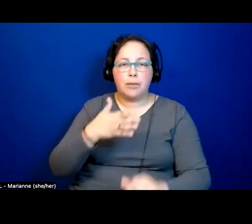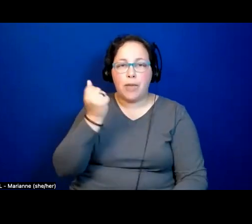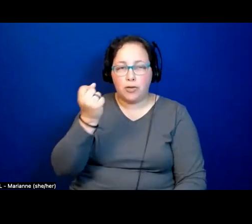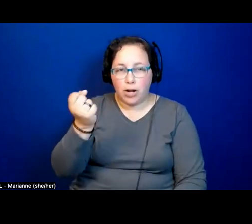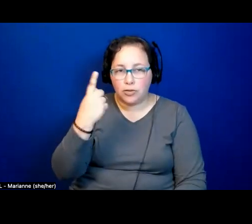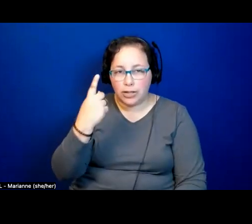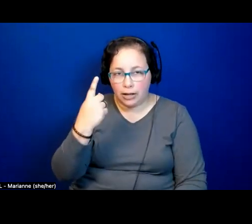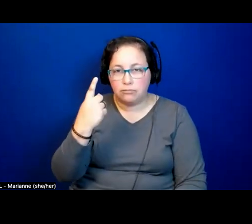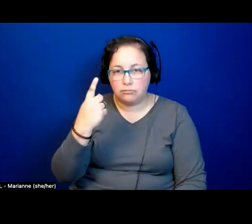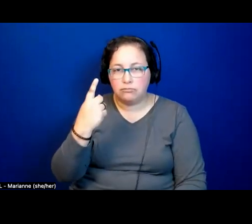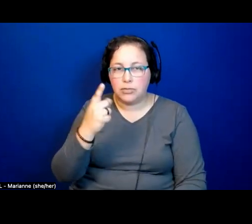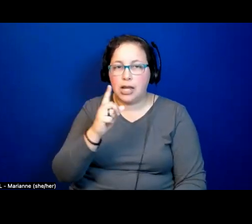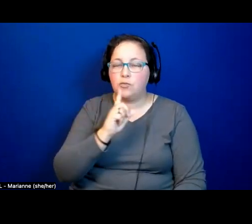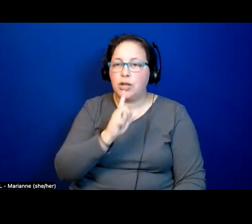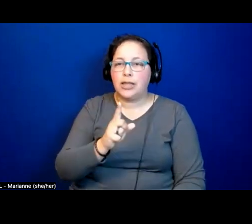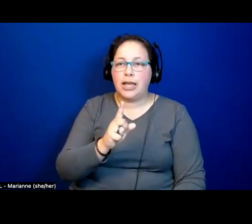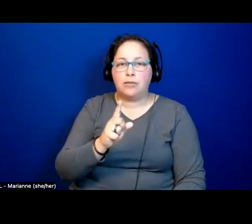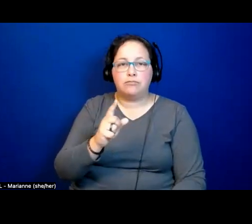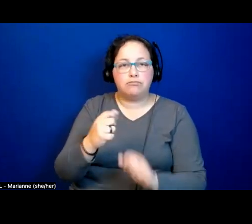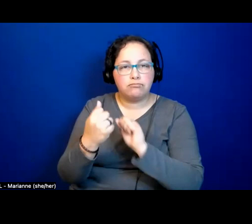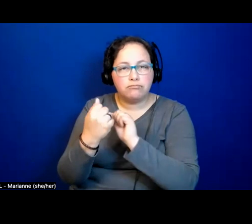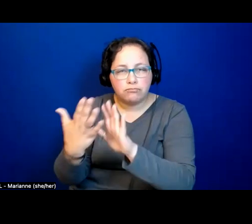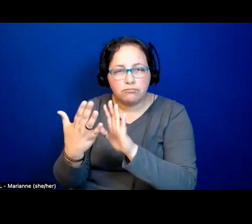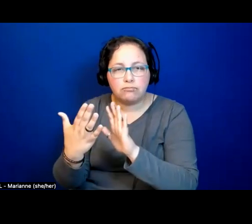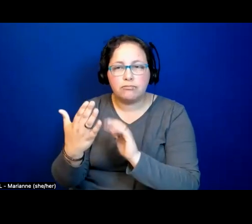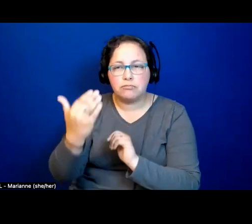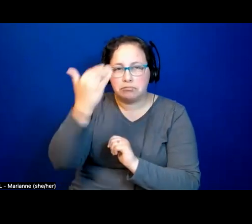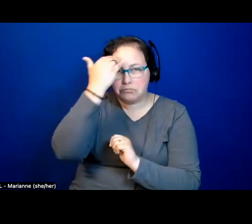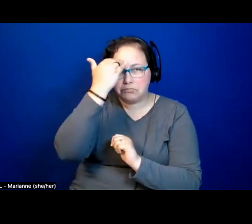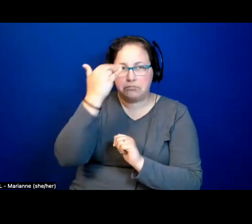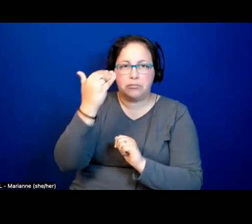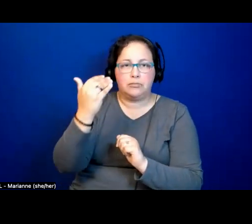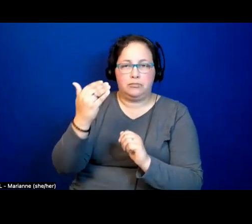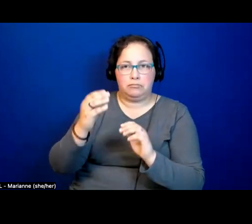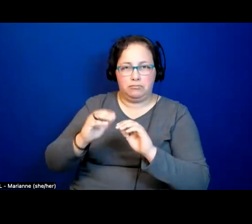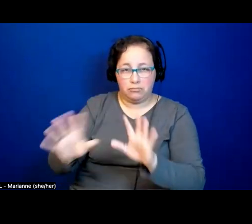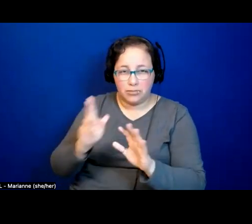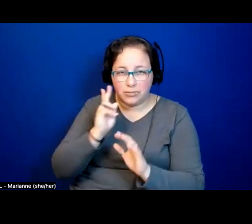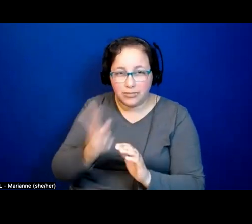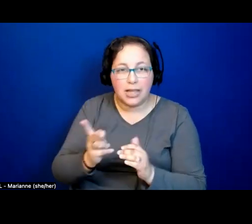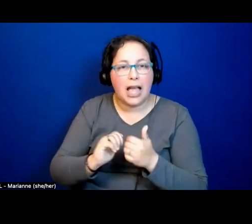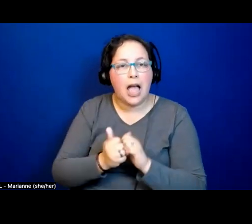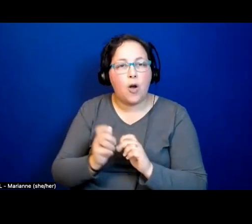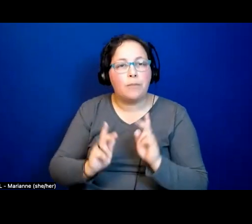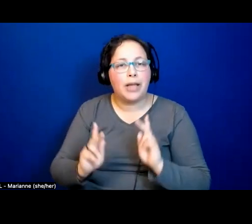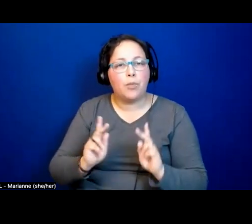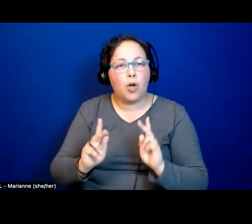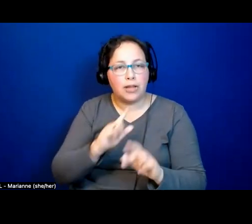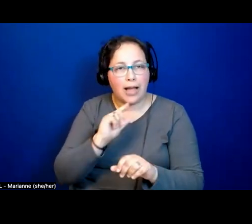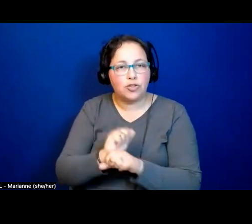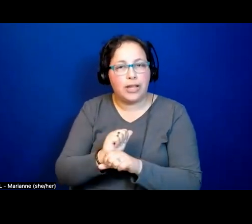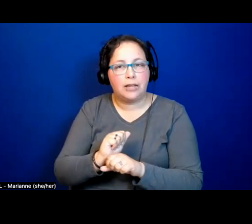acknowledge and engage and address the ways in which people actually inhabit